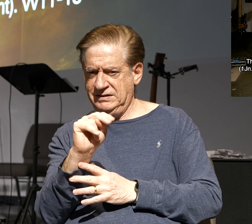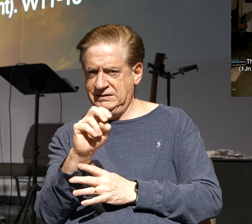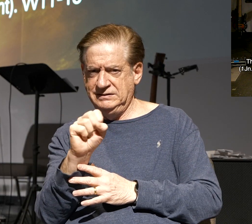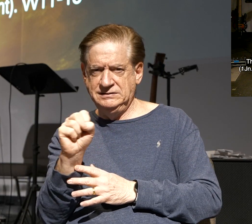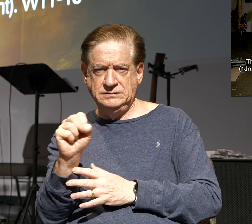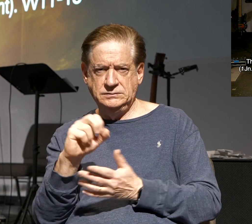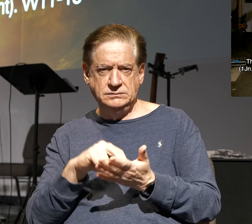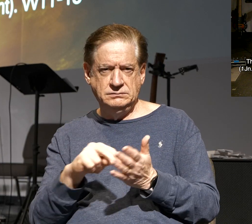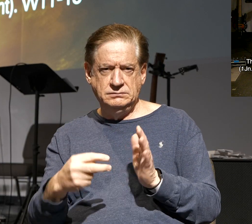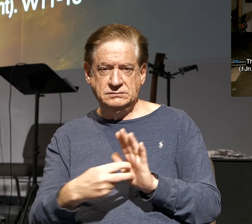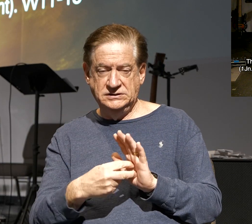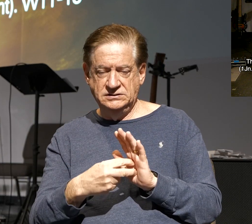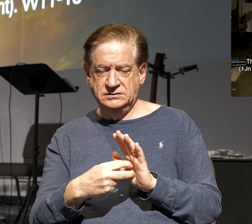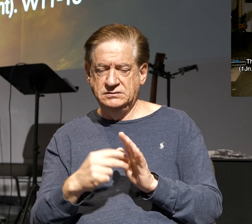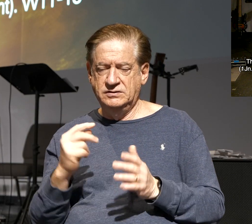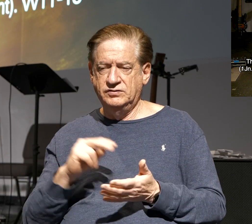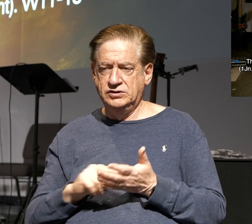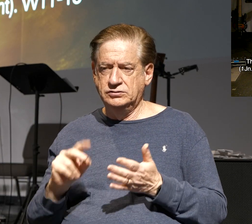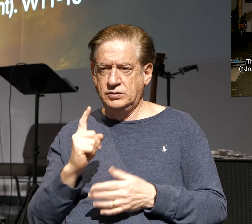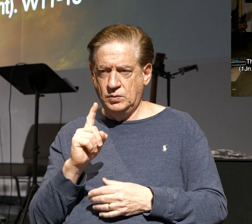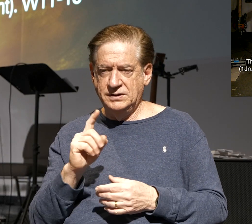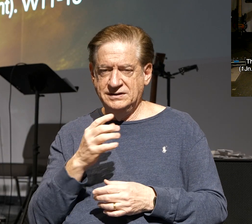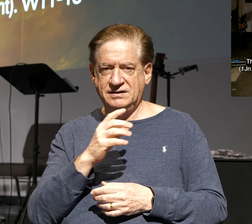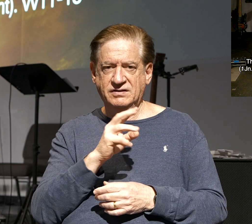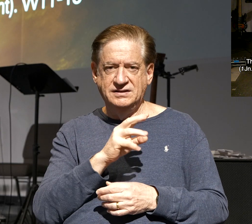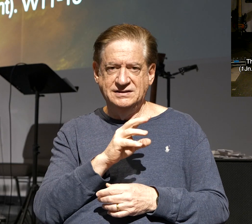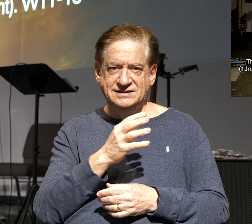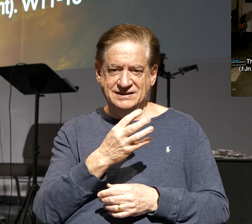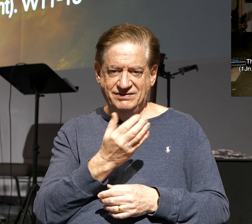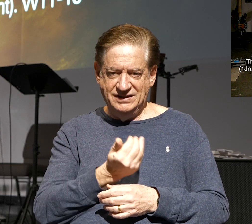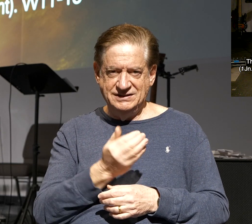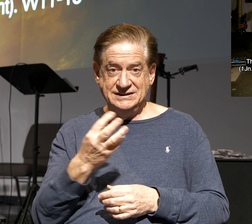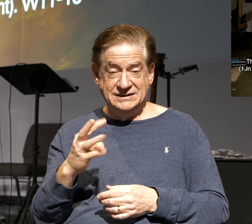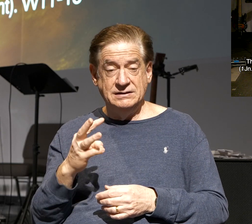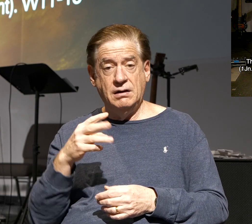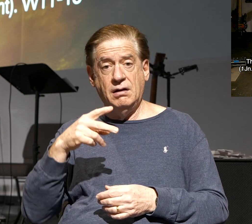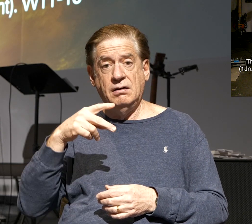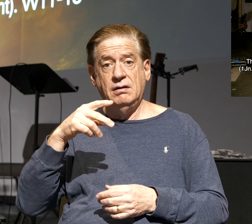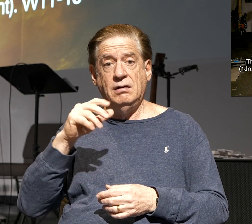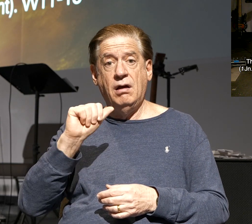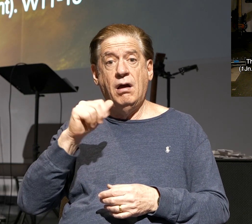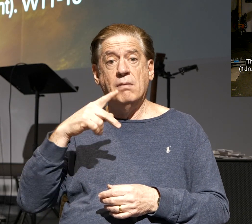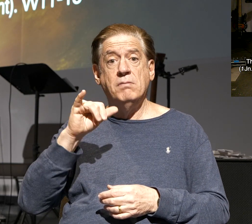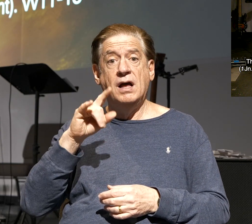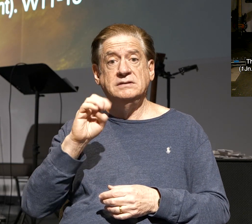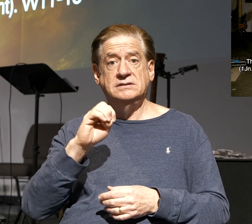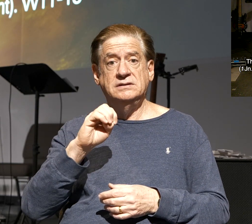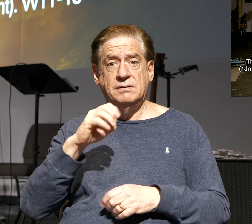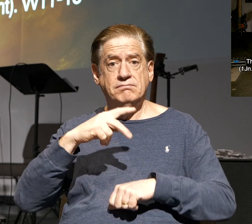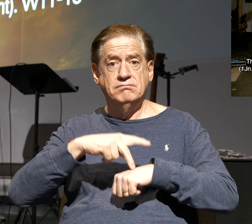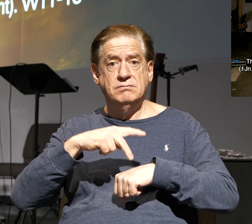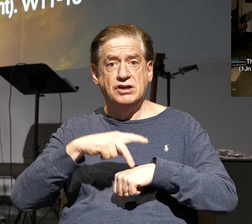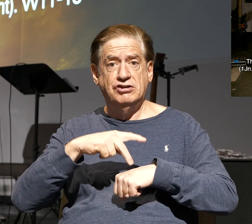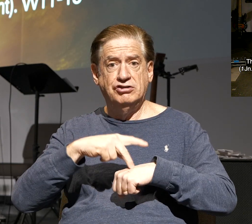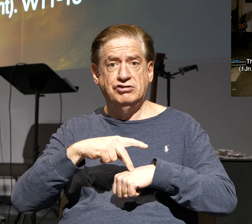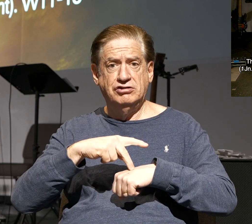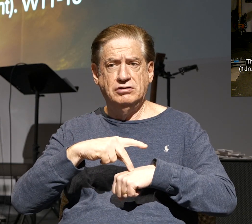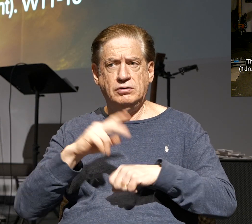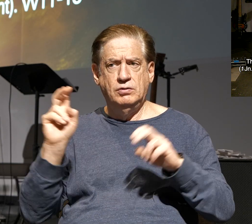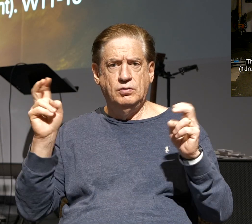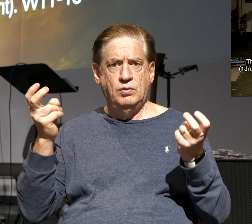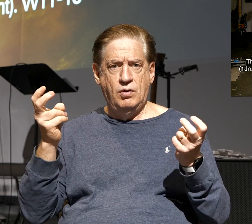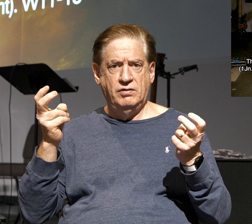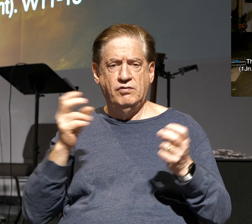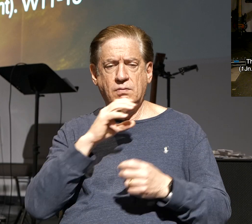verses 15 and 16, where the apostle Peter, one of Jesus' disciples, he's quoting from the Old Testament